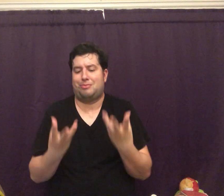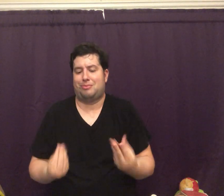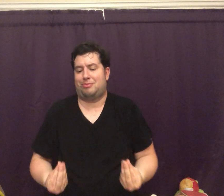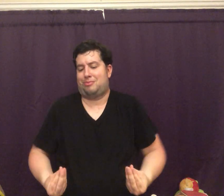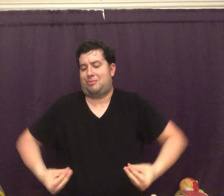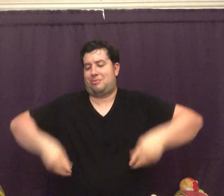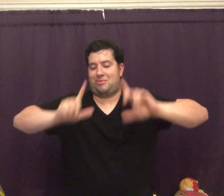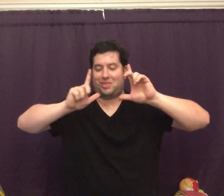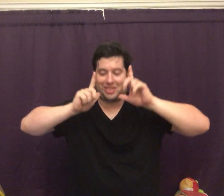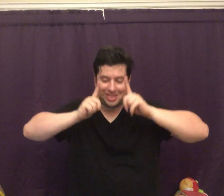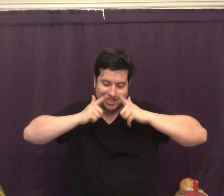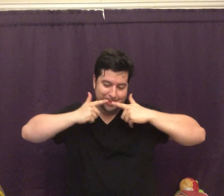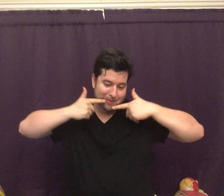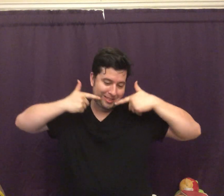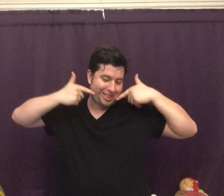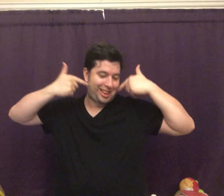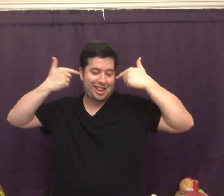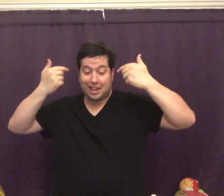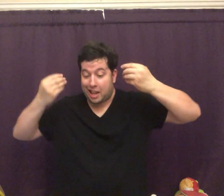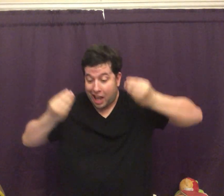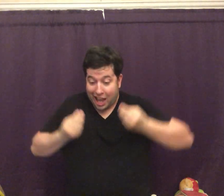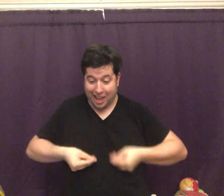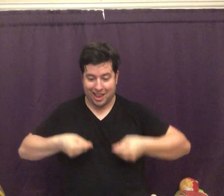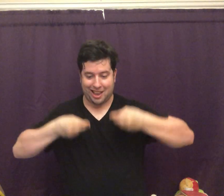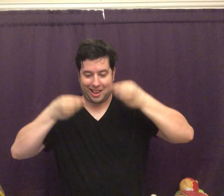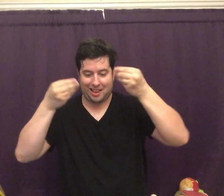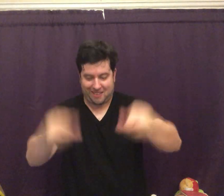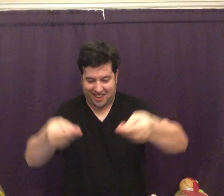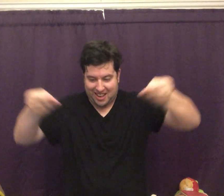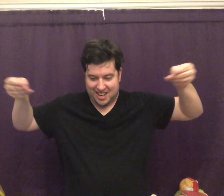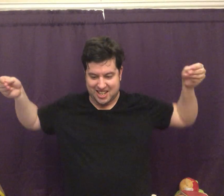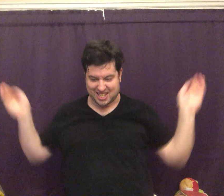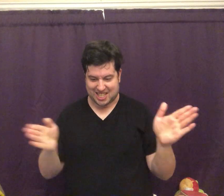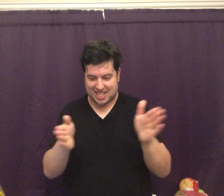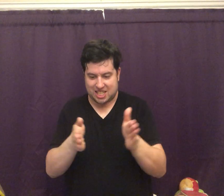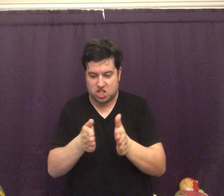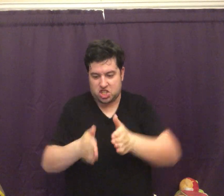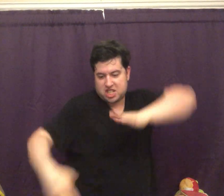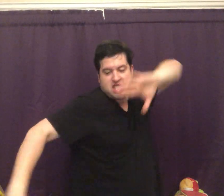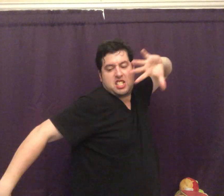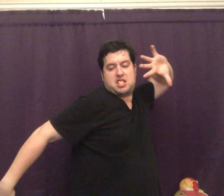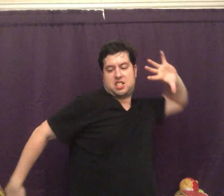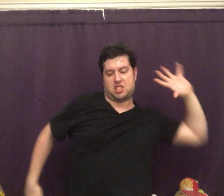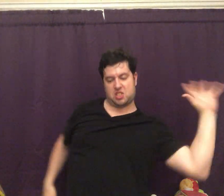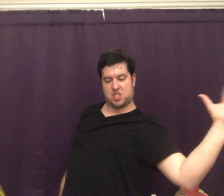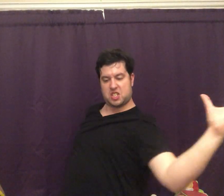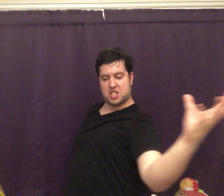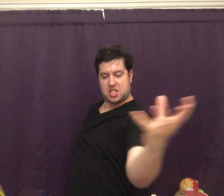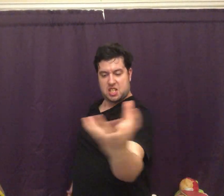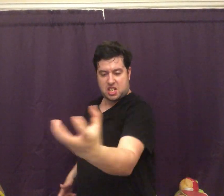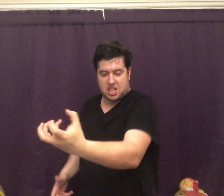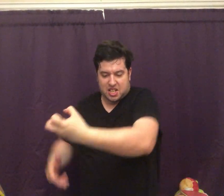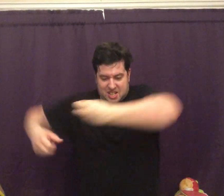tender smile. They'll give an inch, and they'll run a